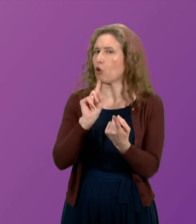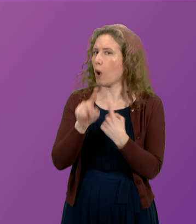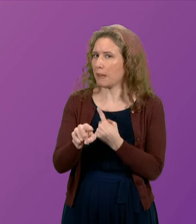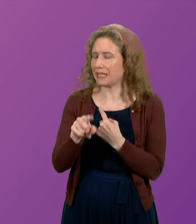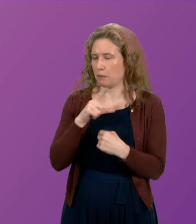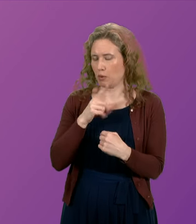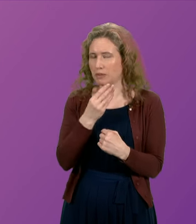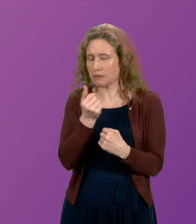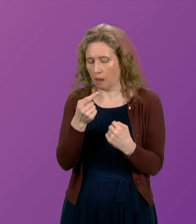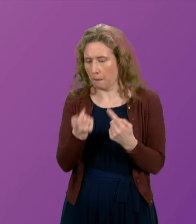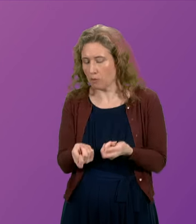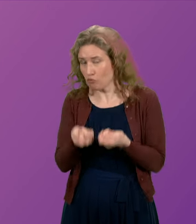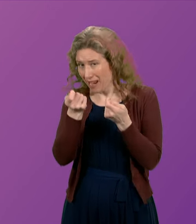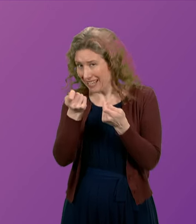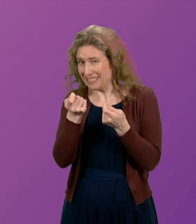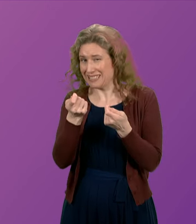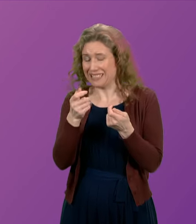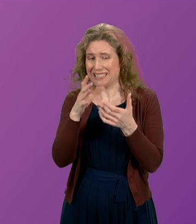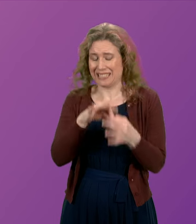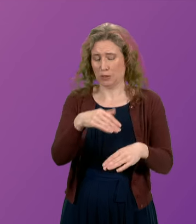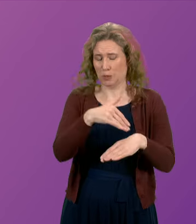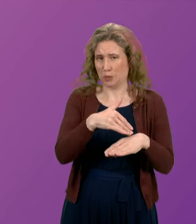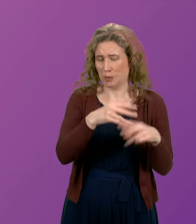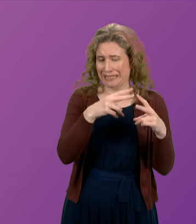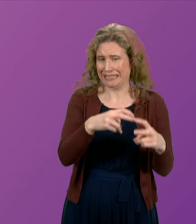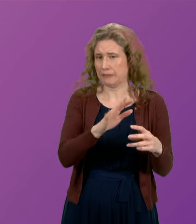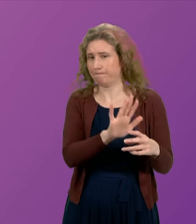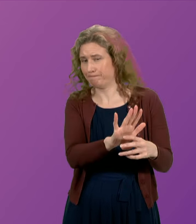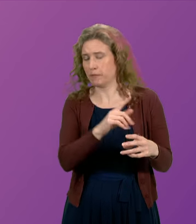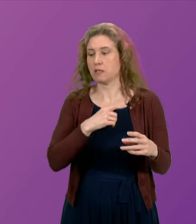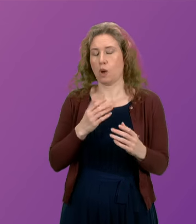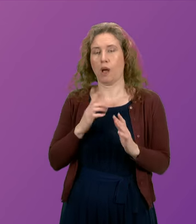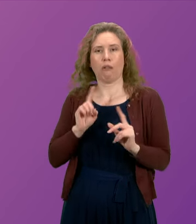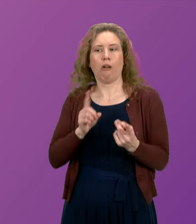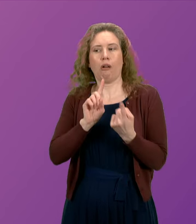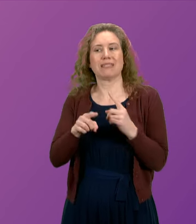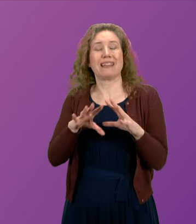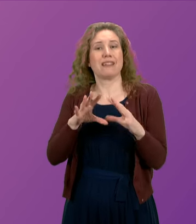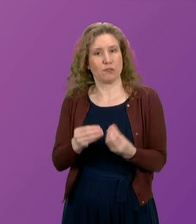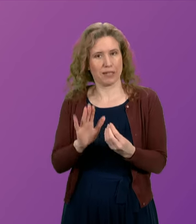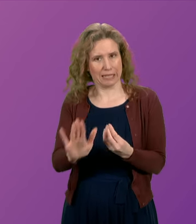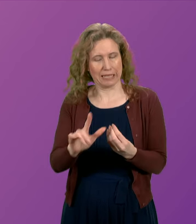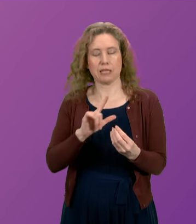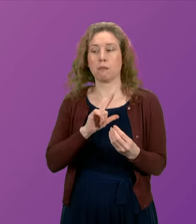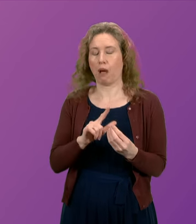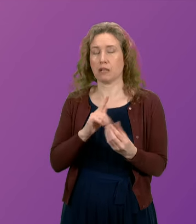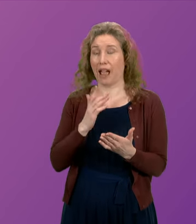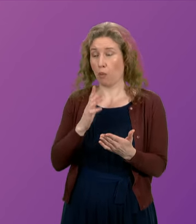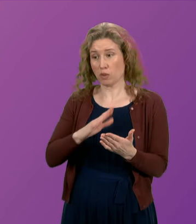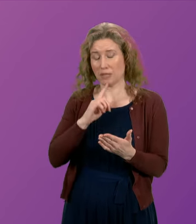on some of the issues that she has raised so having put that caveat into my answer can I say that I absolutely